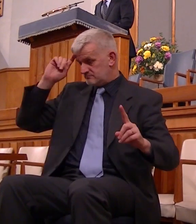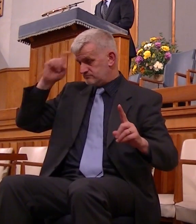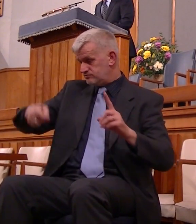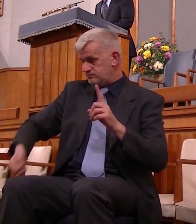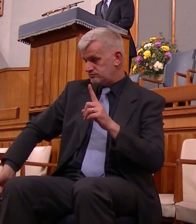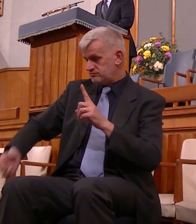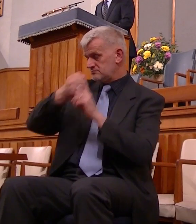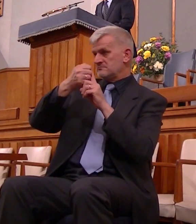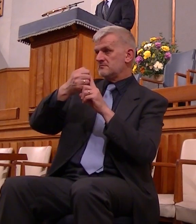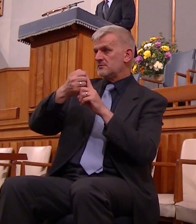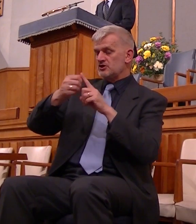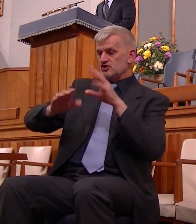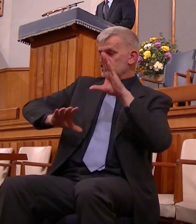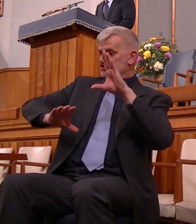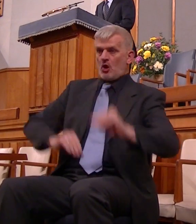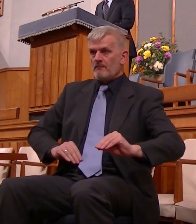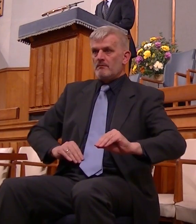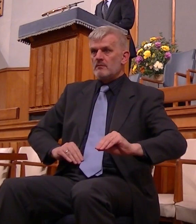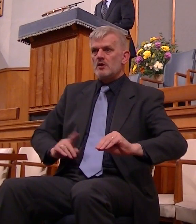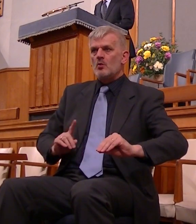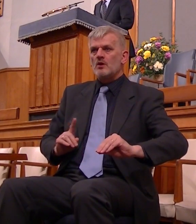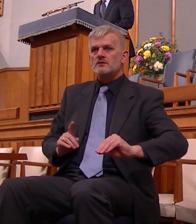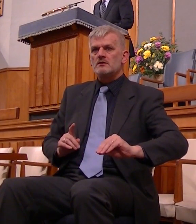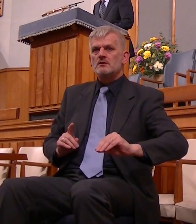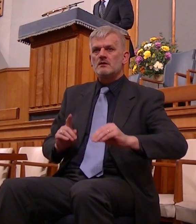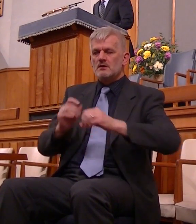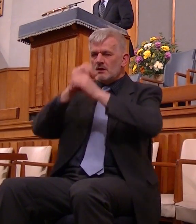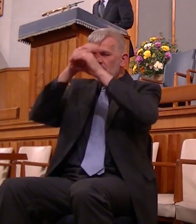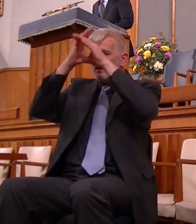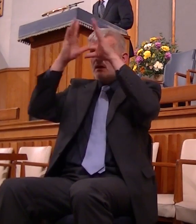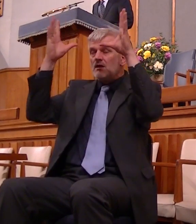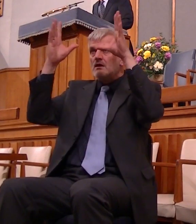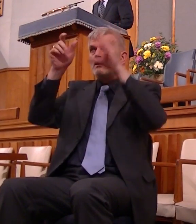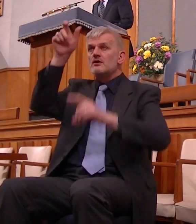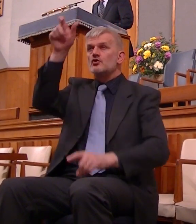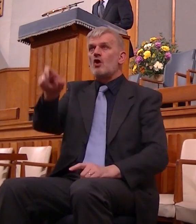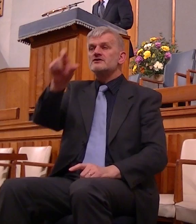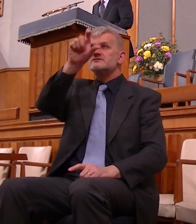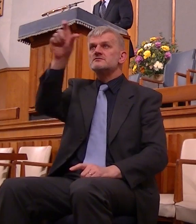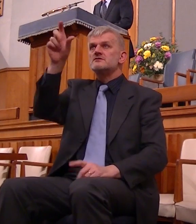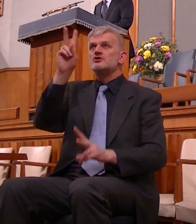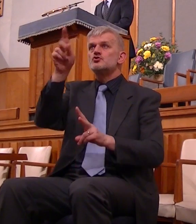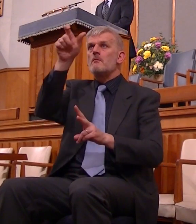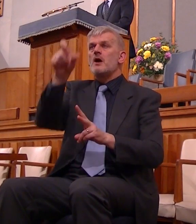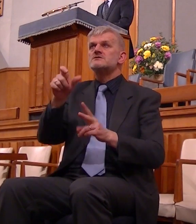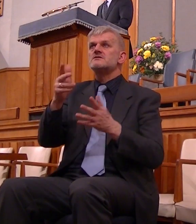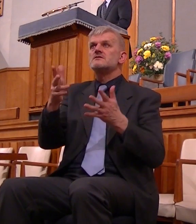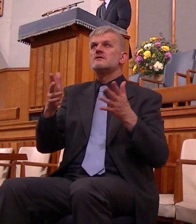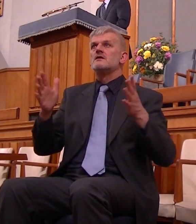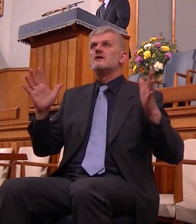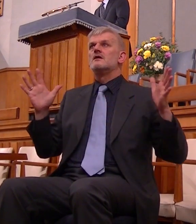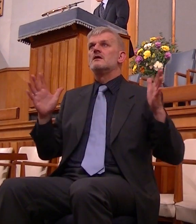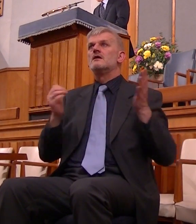sight and stopped my wild career I saw one hacking on a tree in agonism blood who